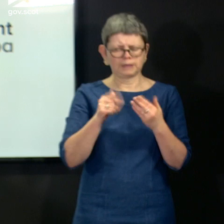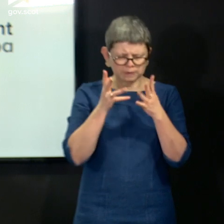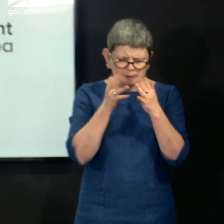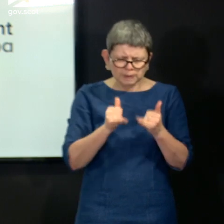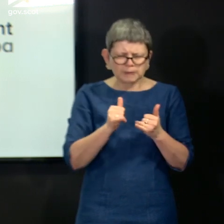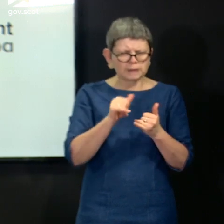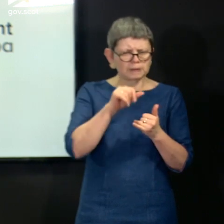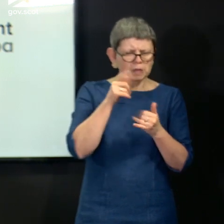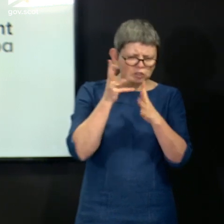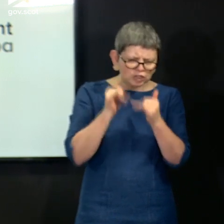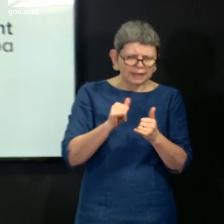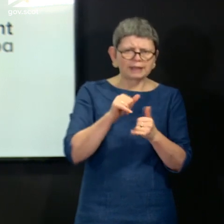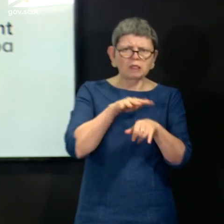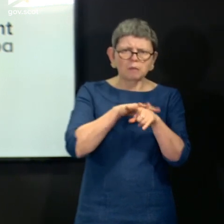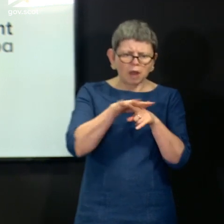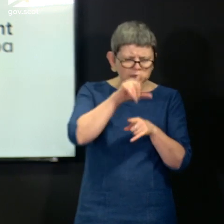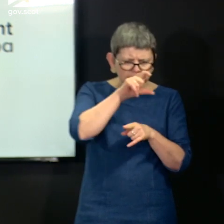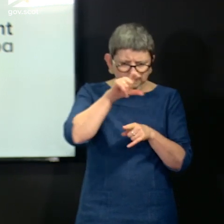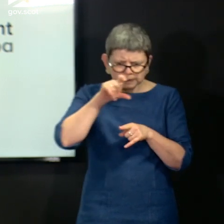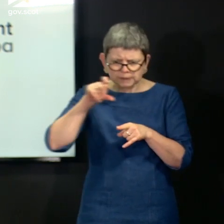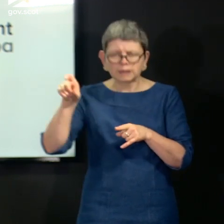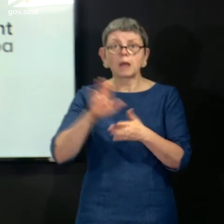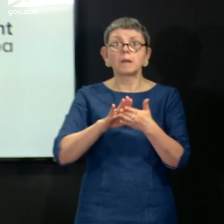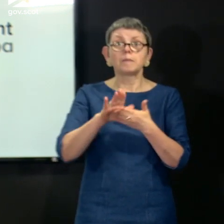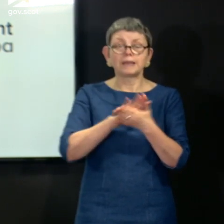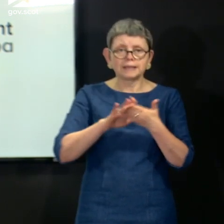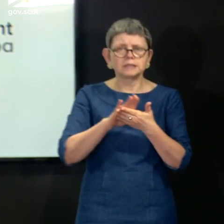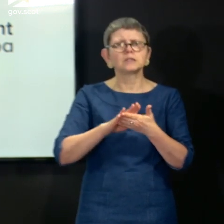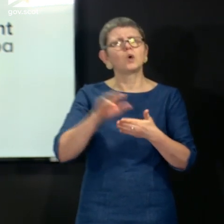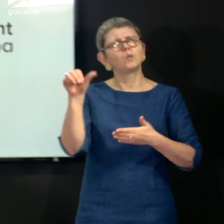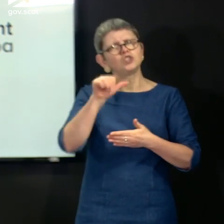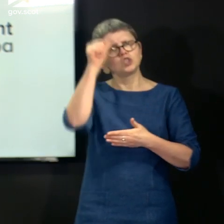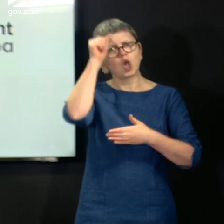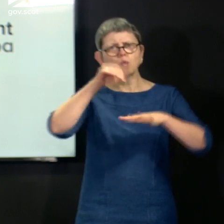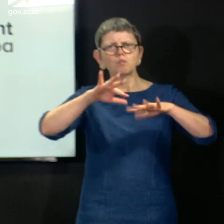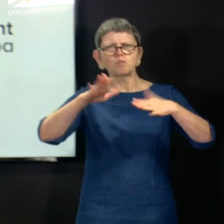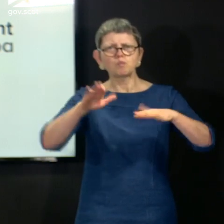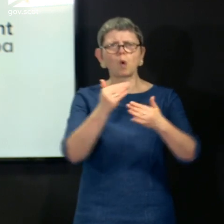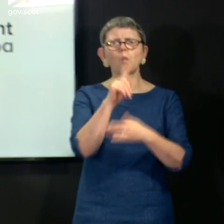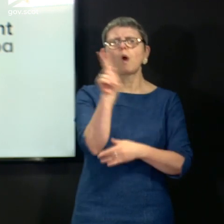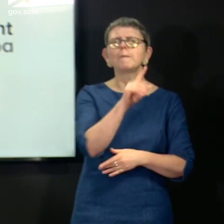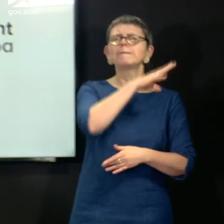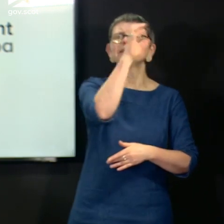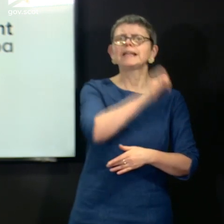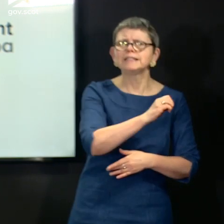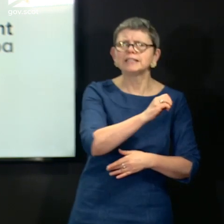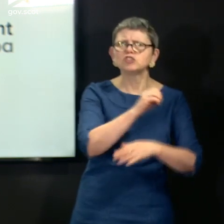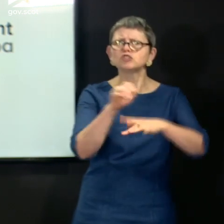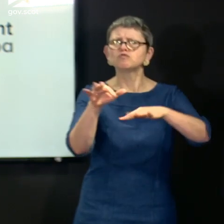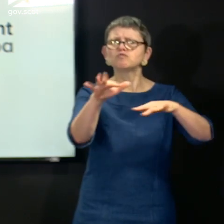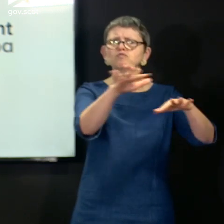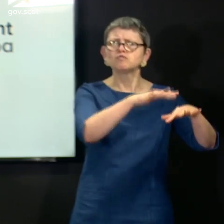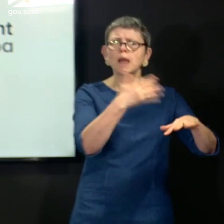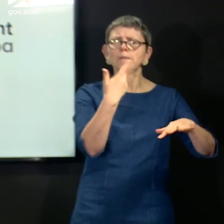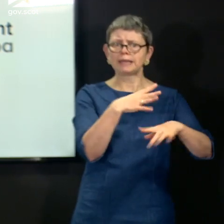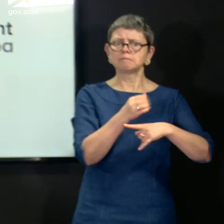provides statistically robust estimates of the share of the population that has developed antibodies, including those